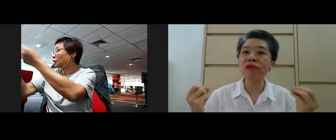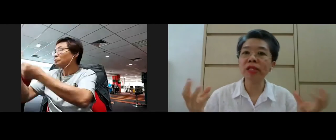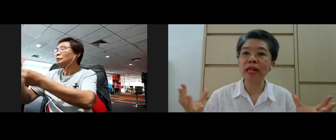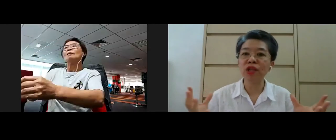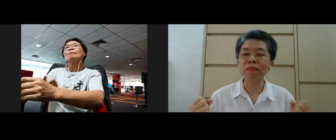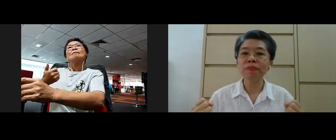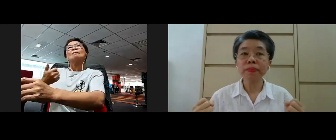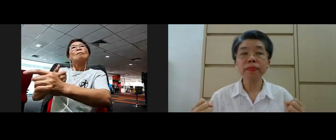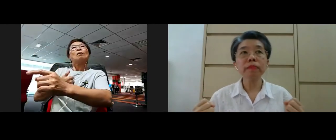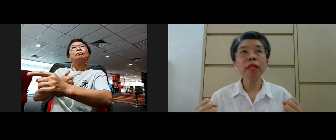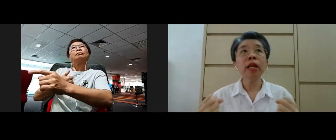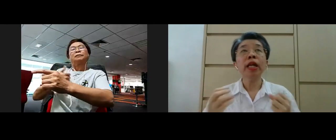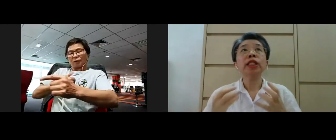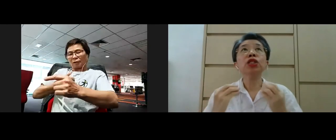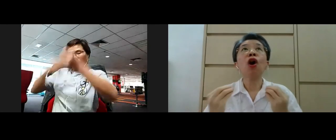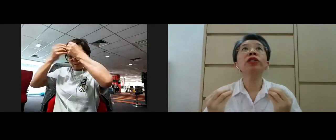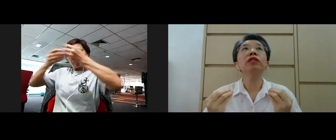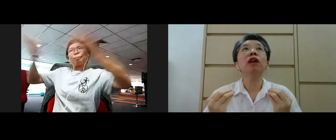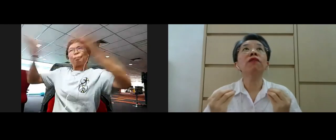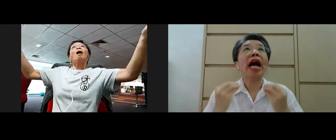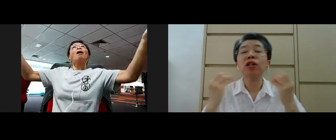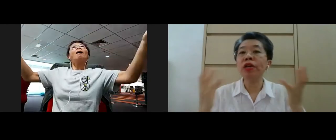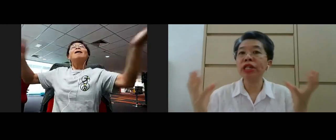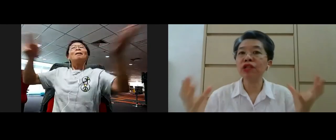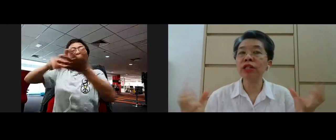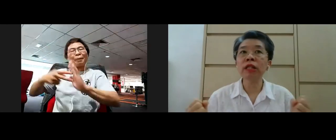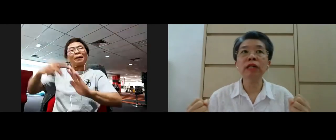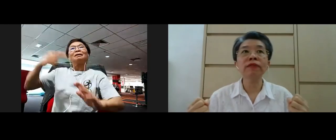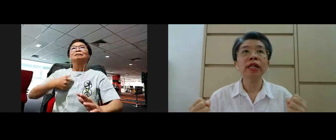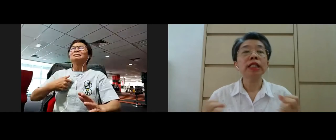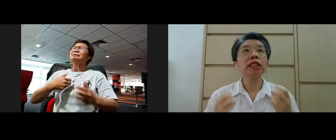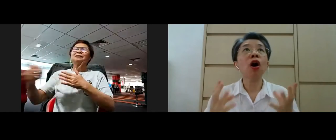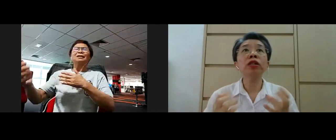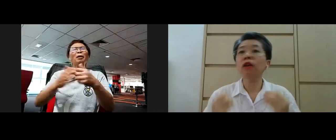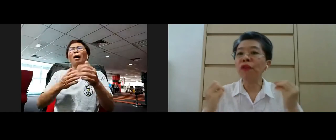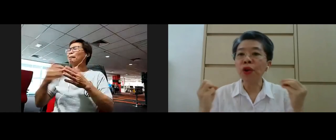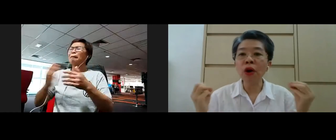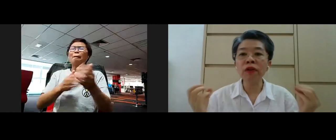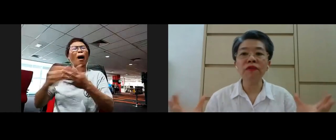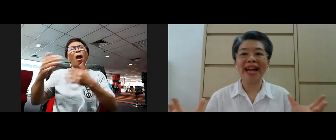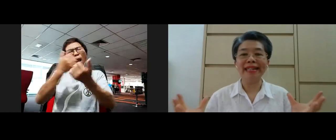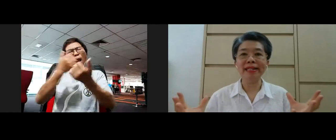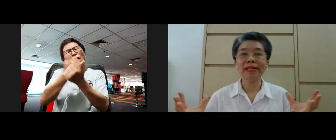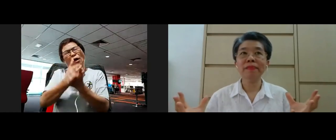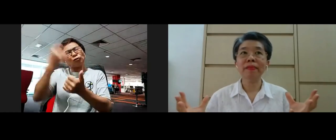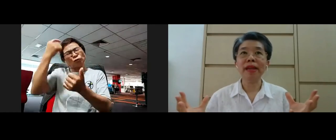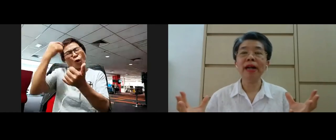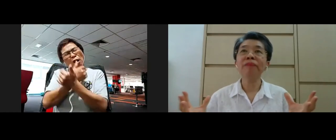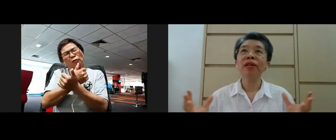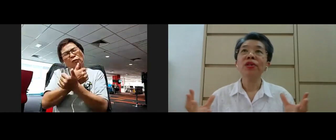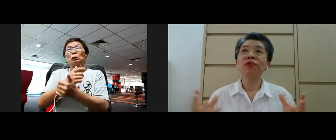renunciation the thought of unconditional love the thought of non violence